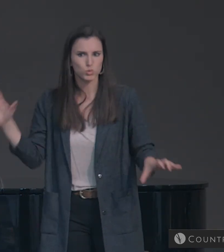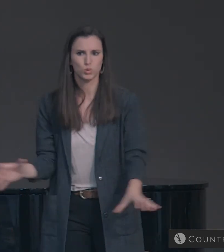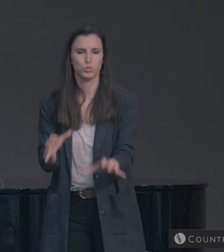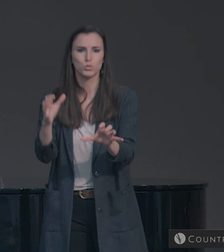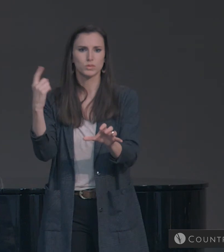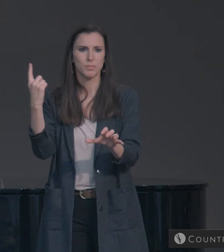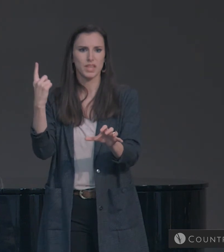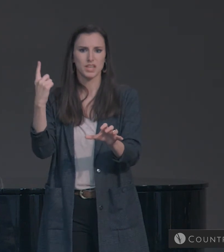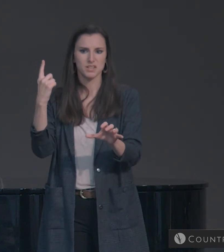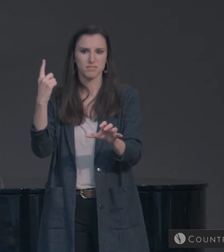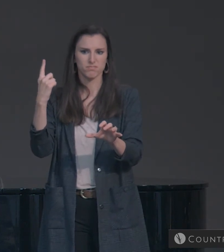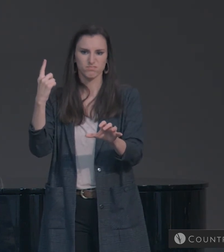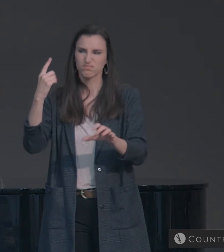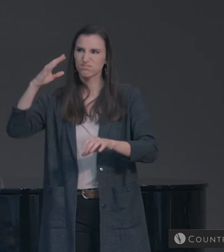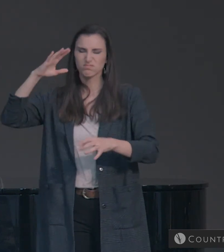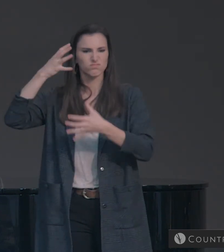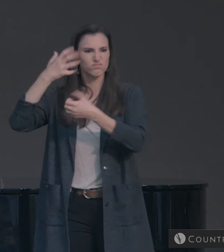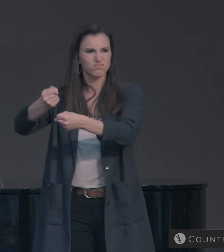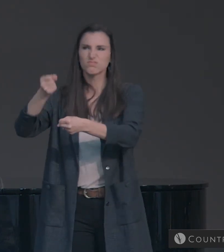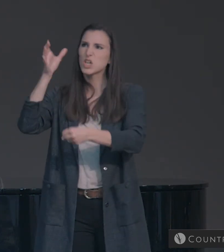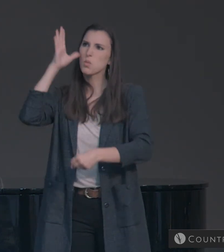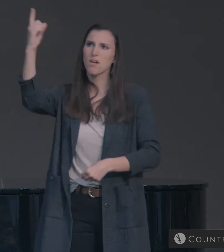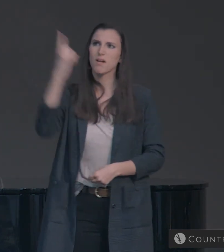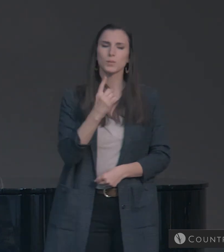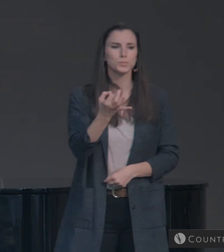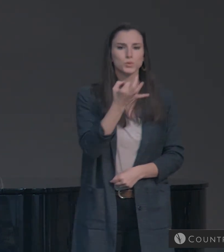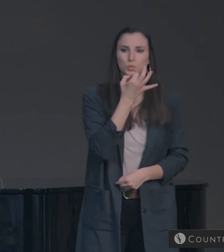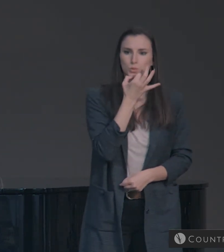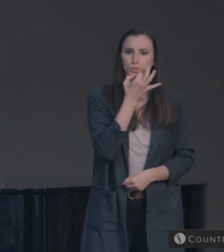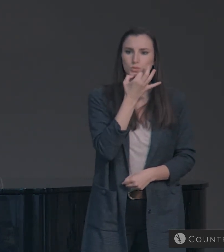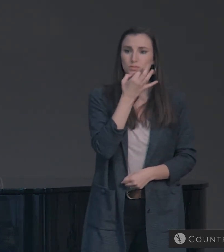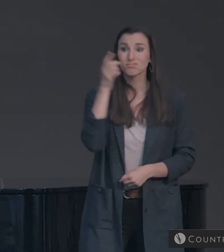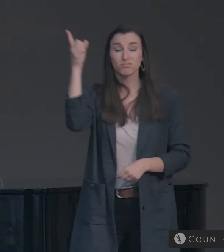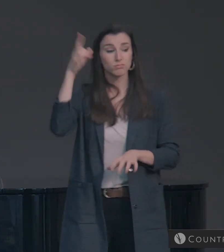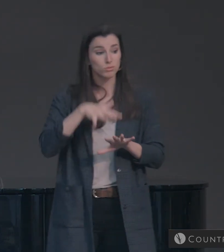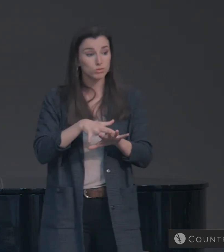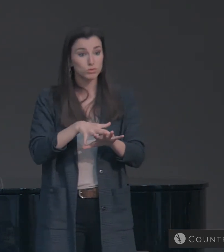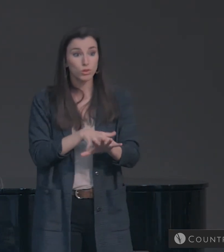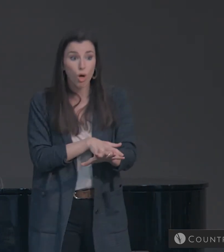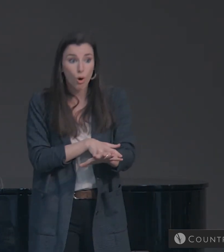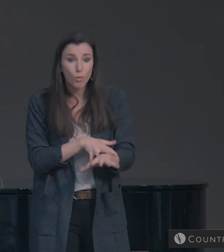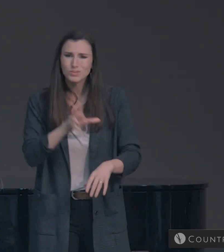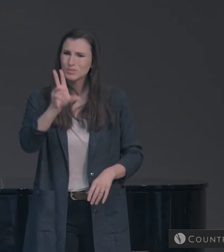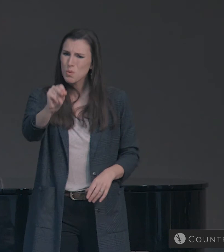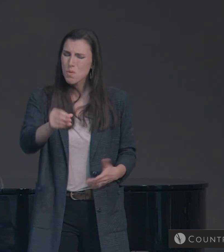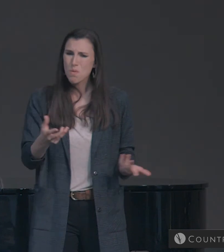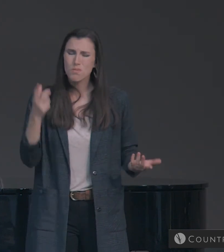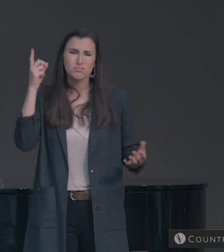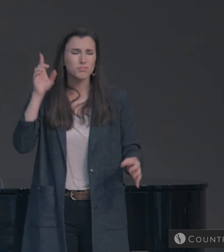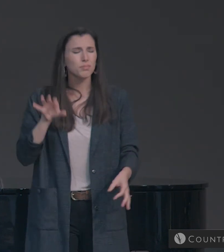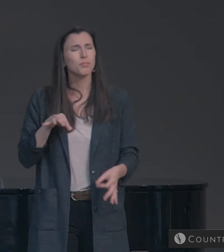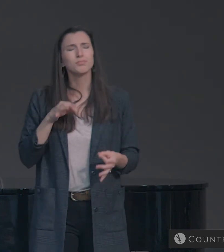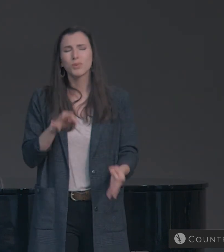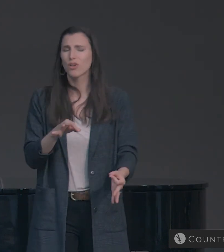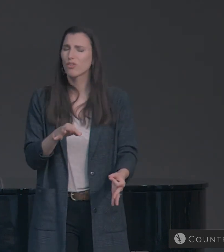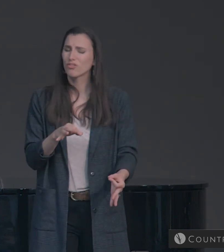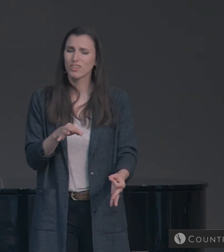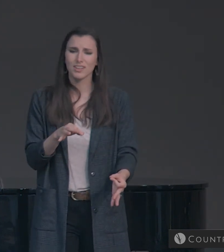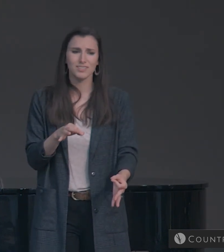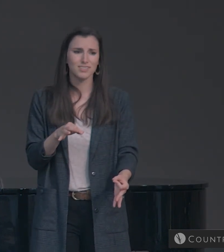Expect his return to come soon. God is not slow. God is perfect and